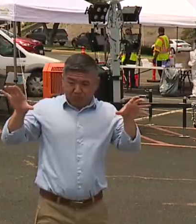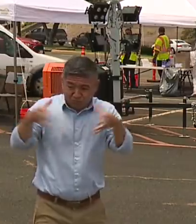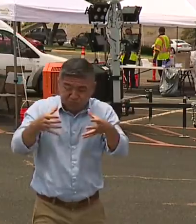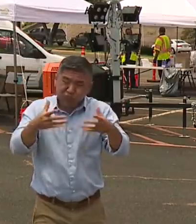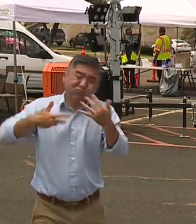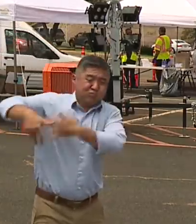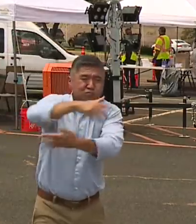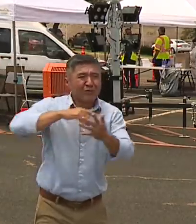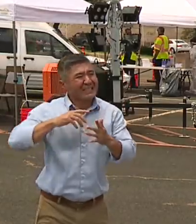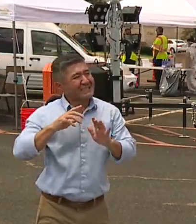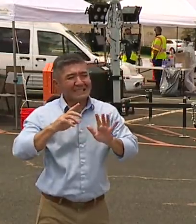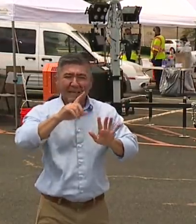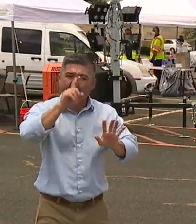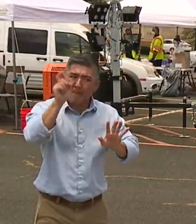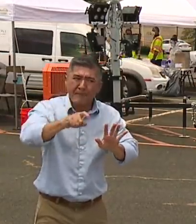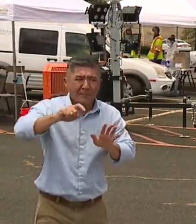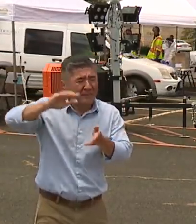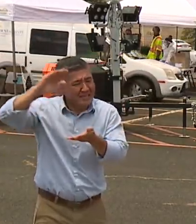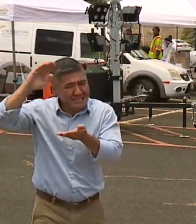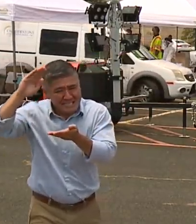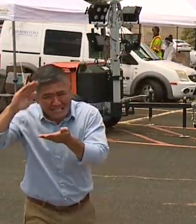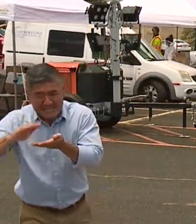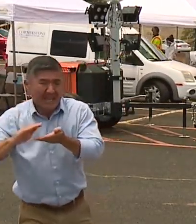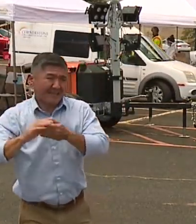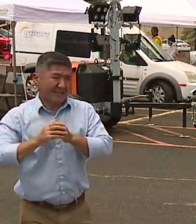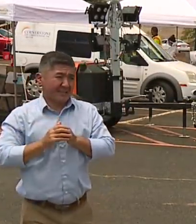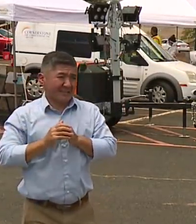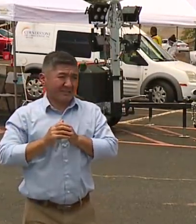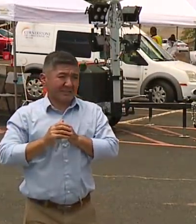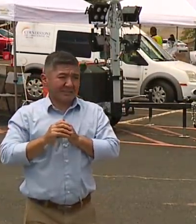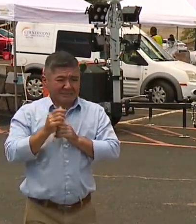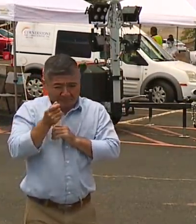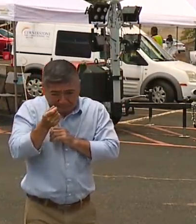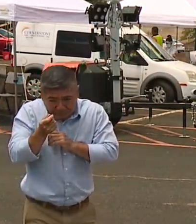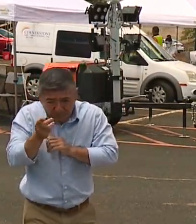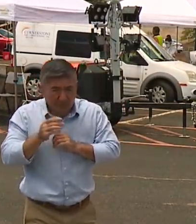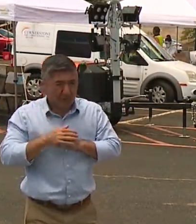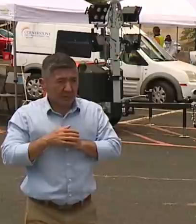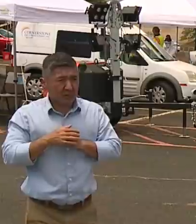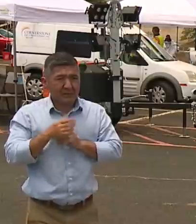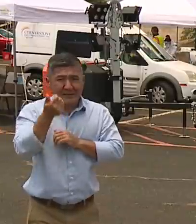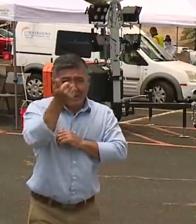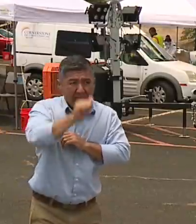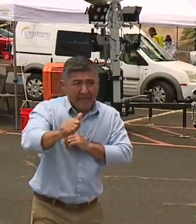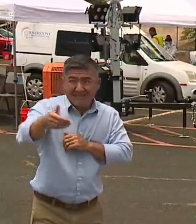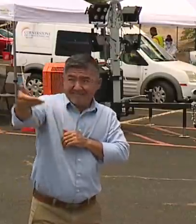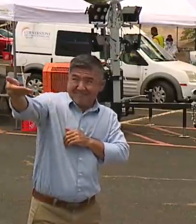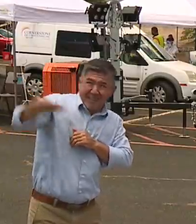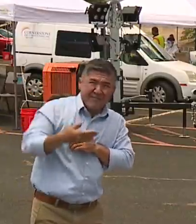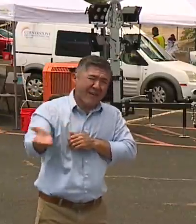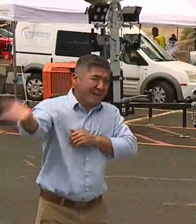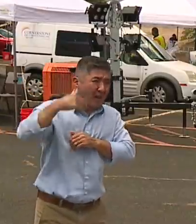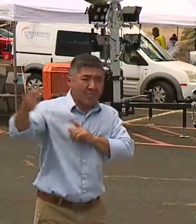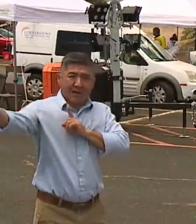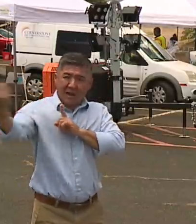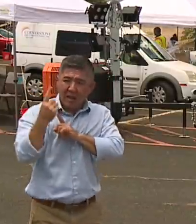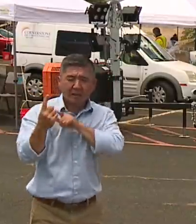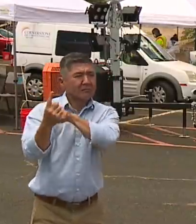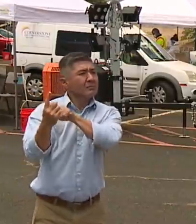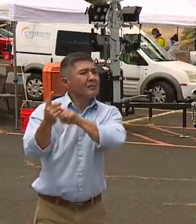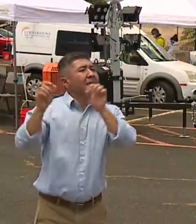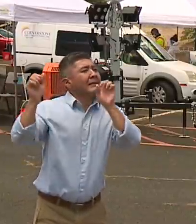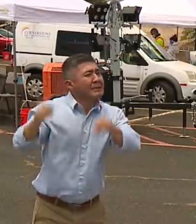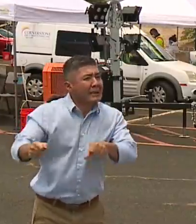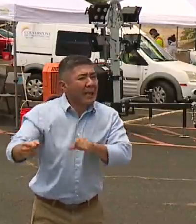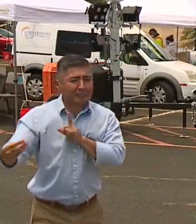need to understand that every person who comes in and out of your bubble is a person who could be spreading virus and who you could be spreading virus to. I want us to